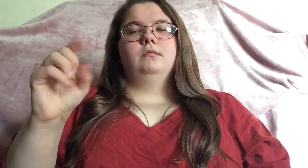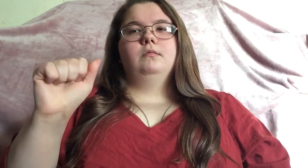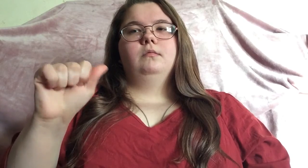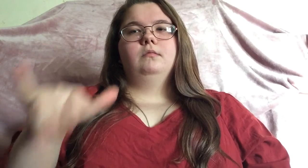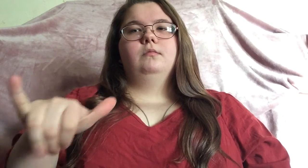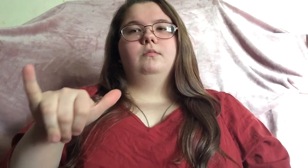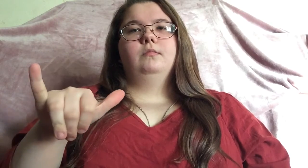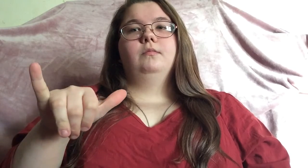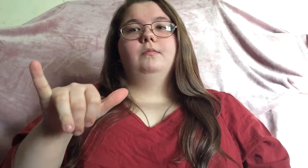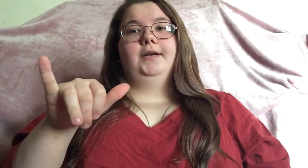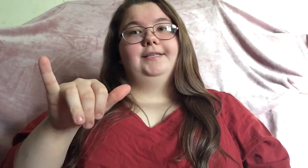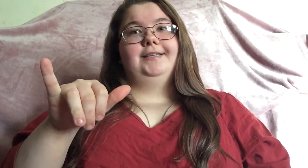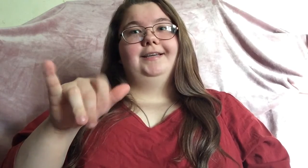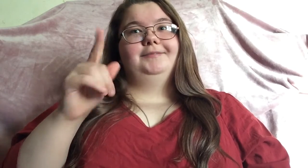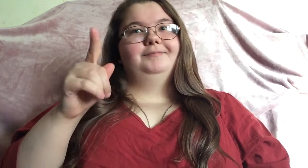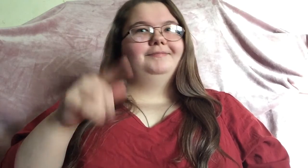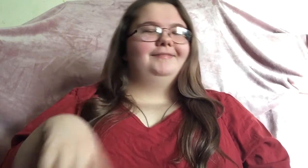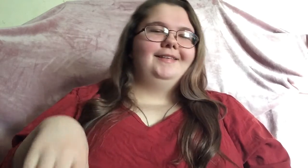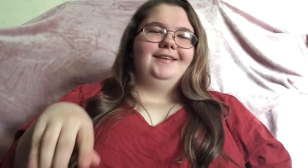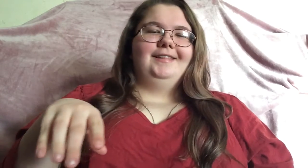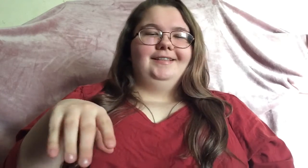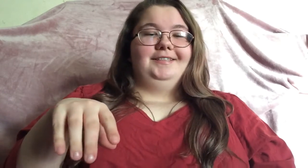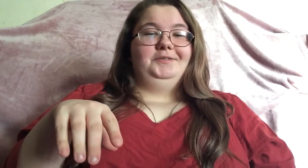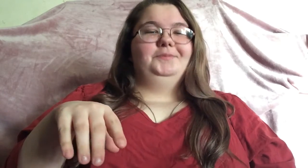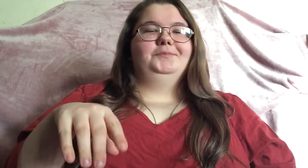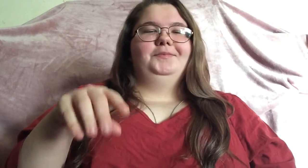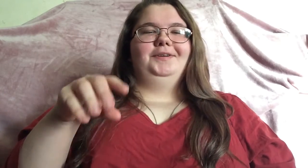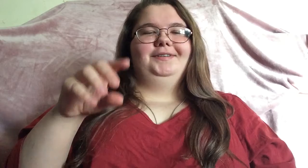wed s day that's how you word